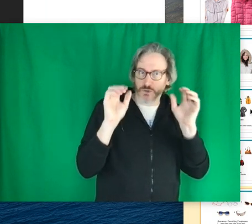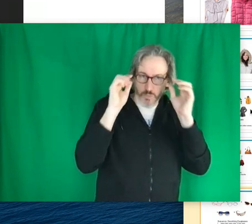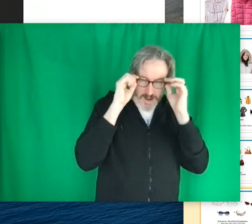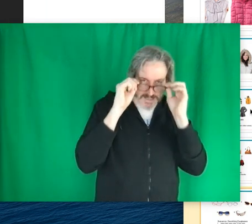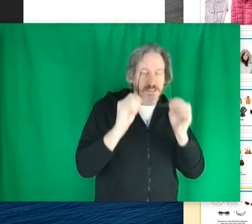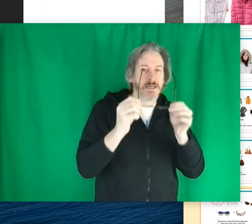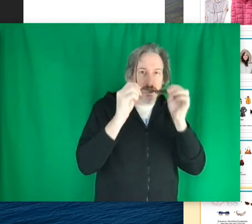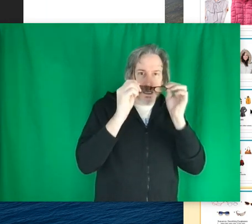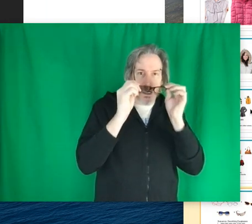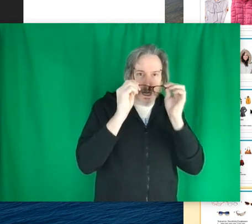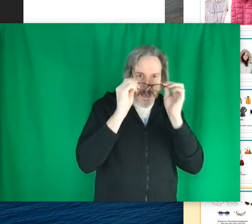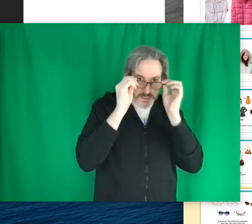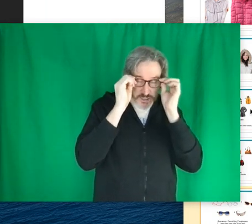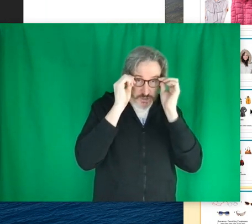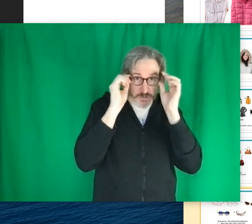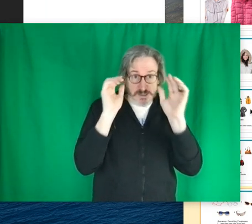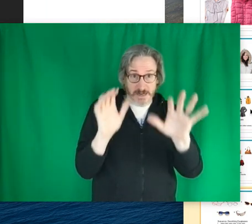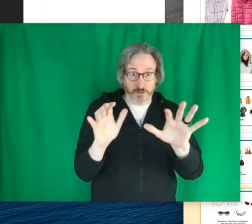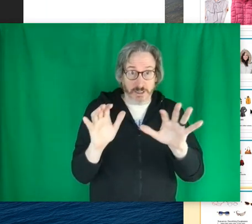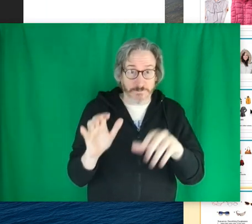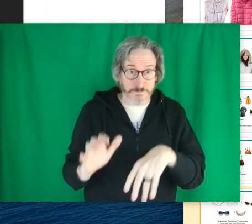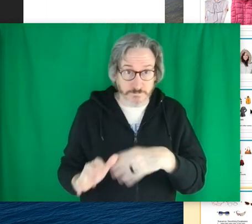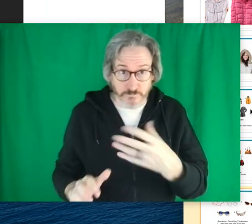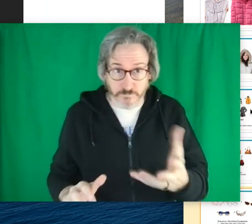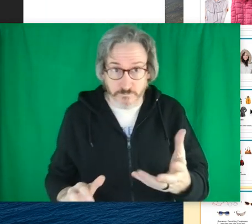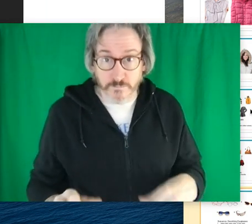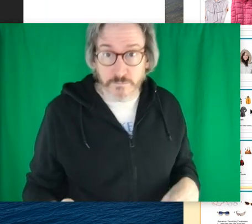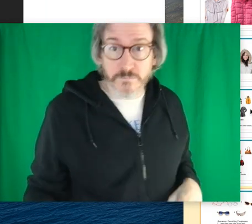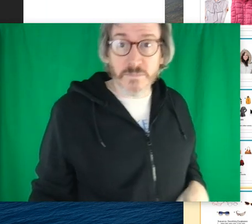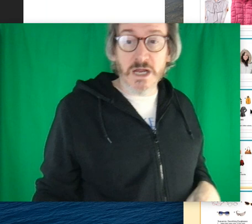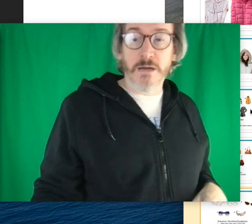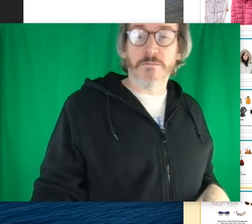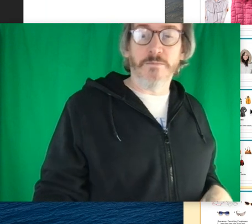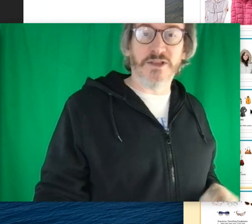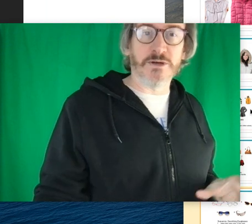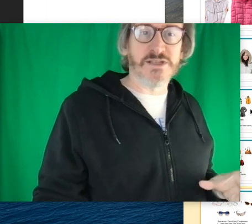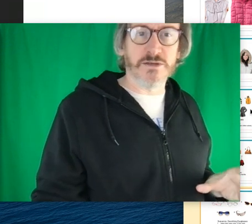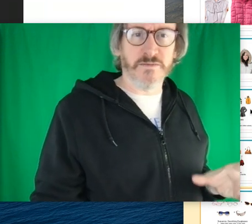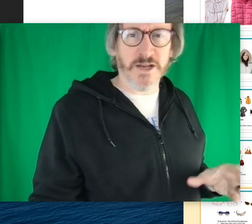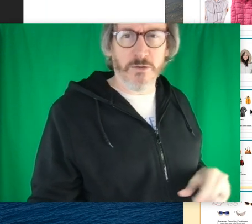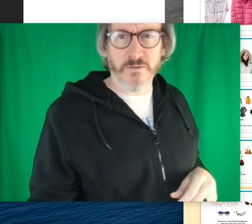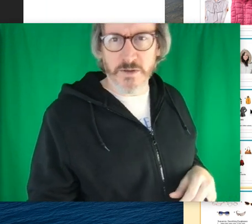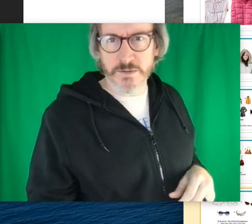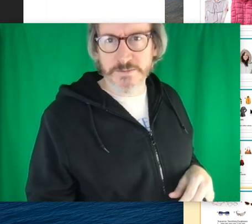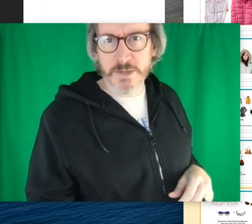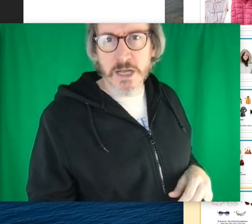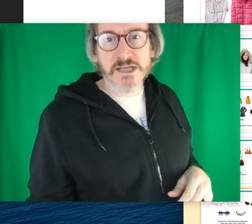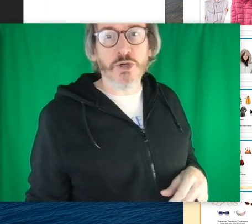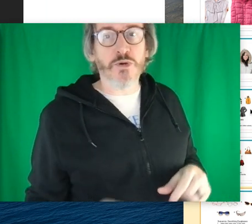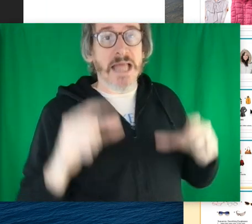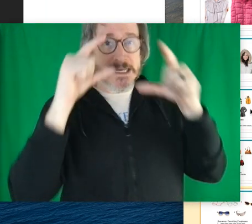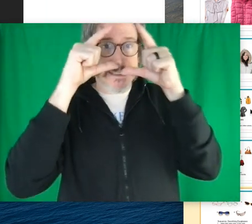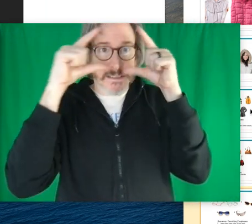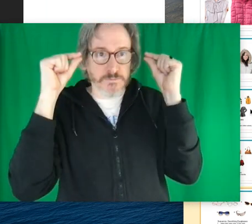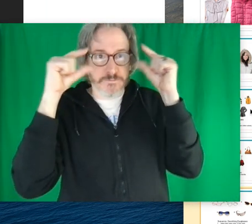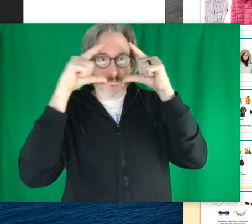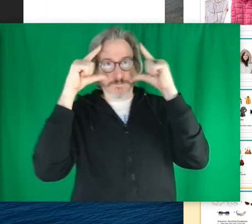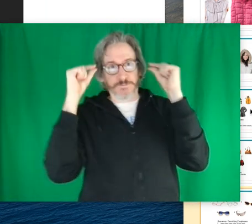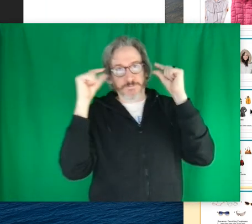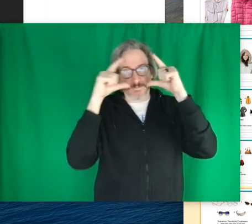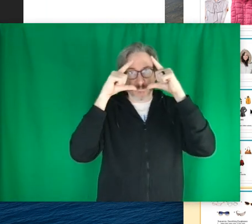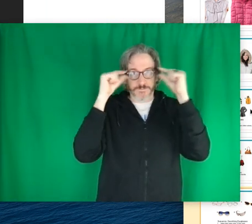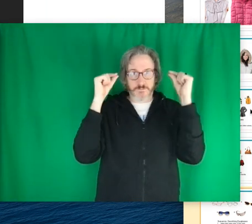decided to wait and just do them separately. But there is video reviews. So glasses.